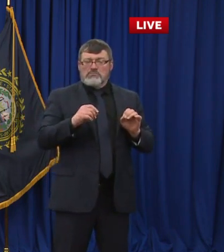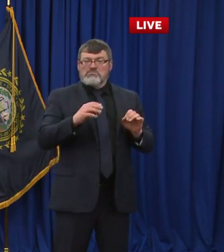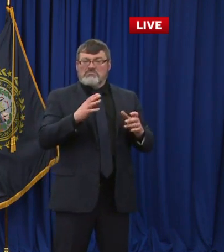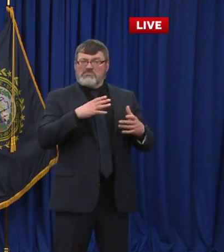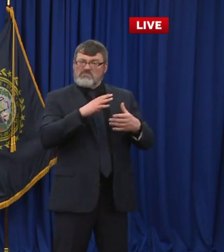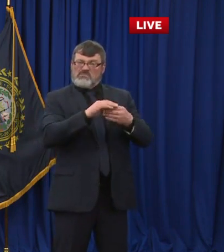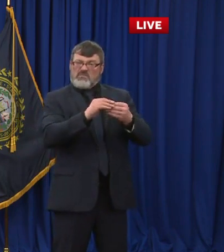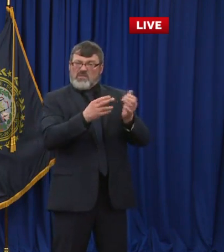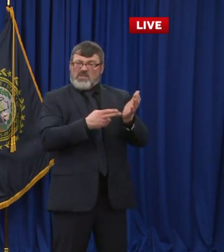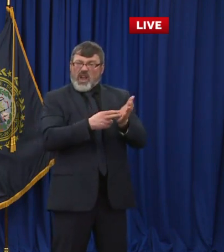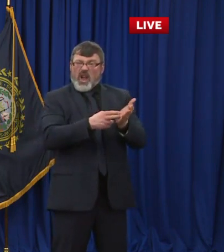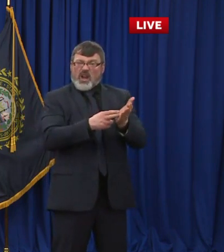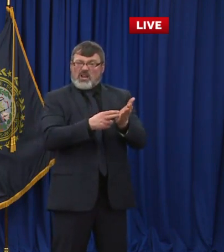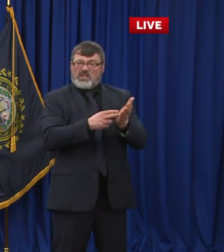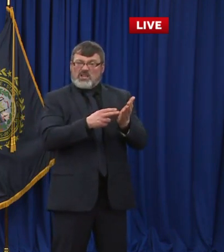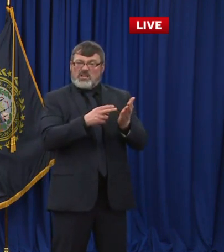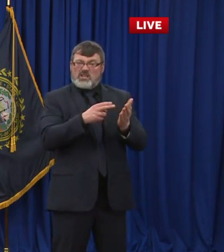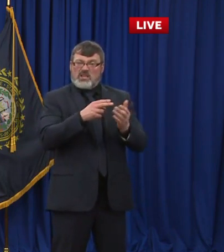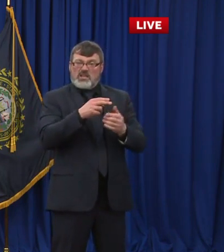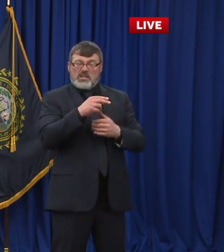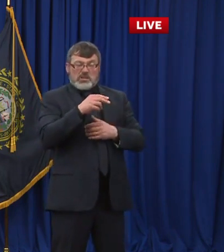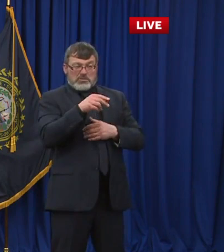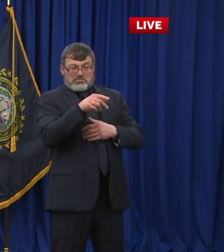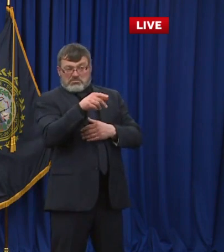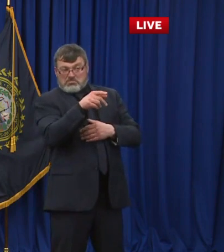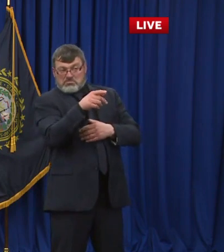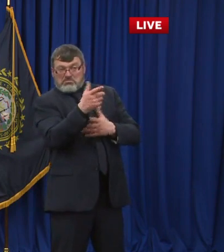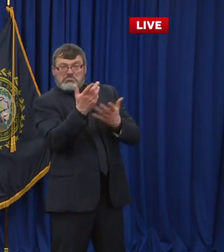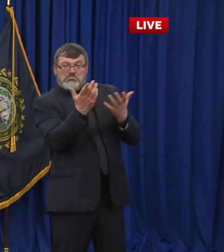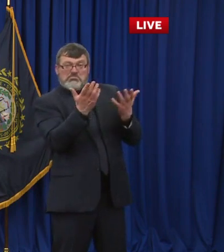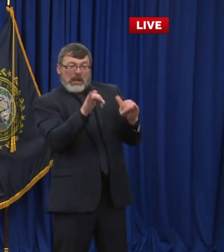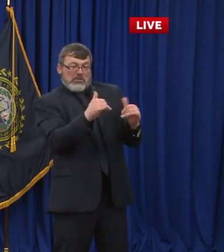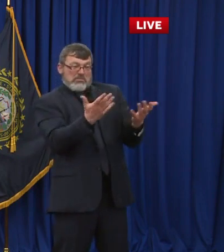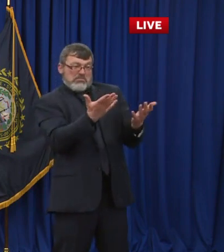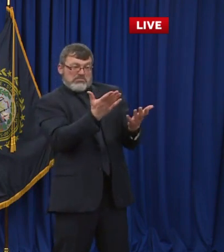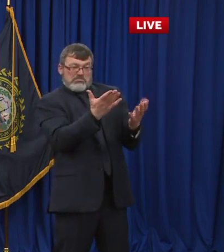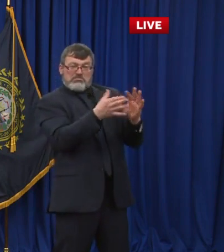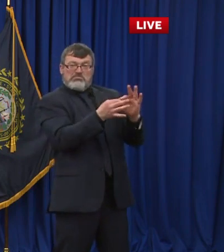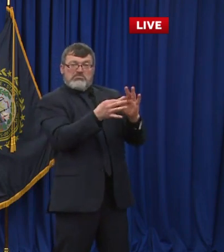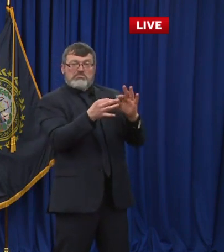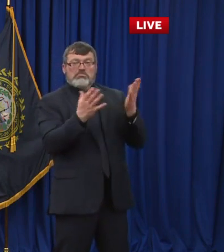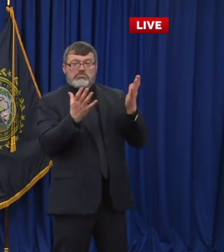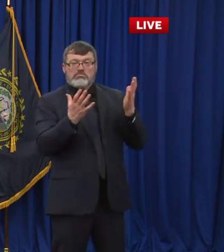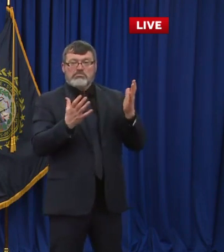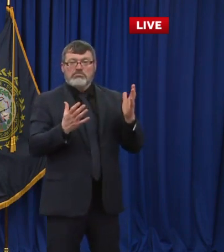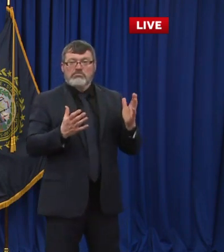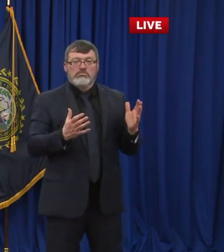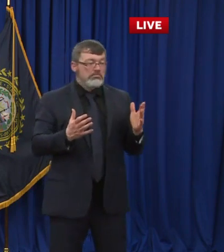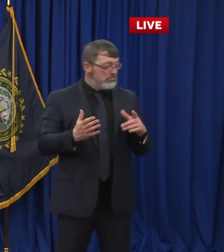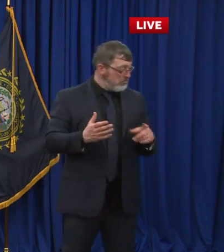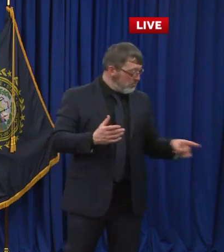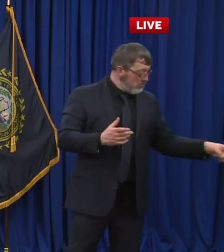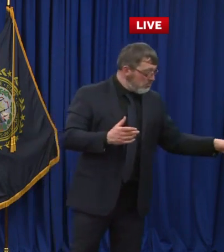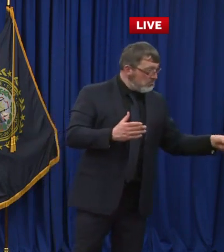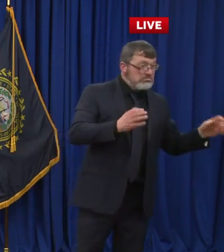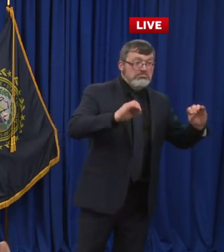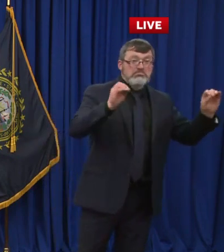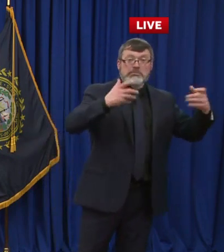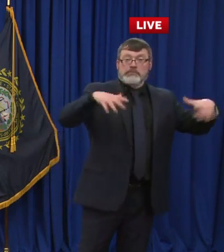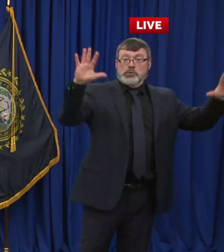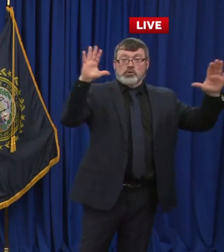by that 100%. We're doing very well here. And you're doing very well on the phones. We're also okay, great. Excellent. Anything else here?